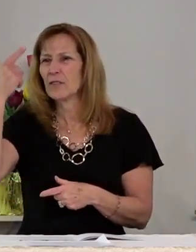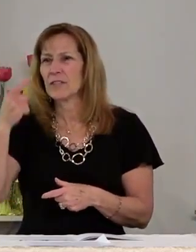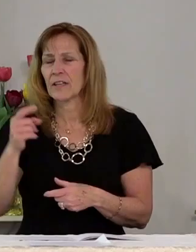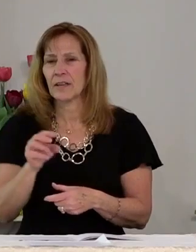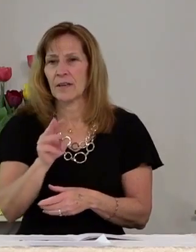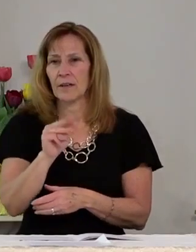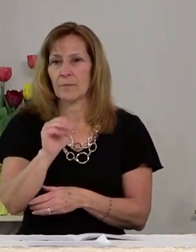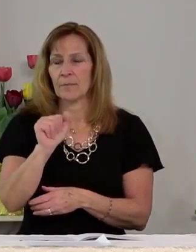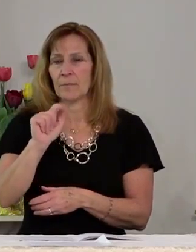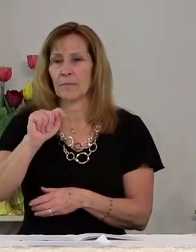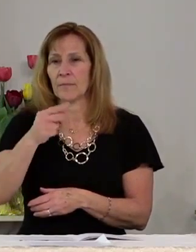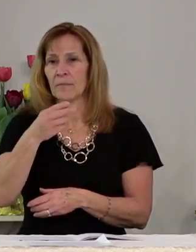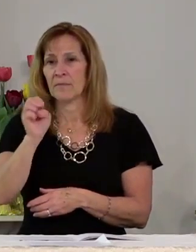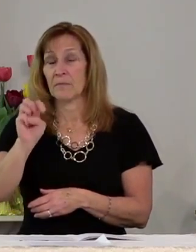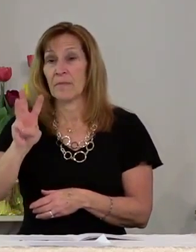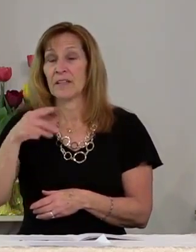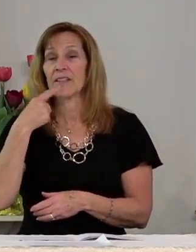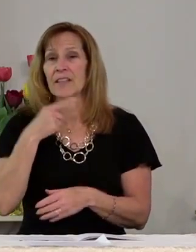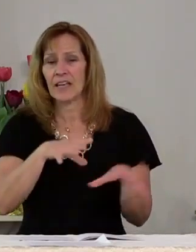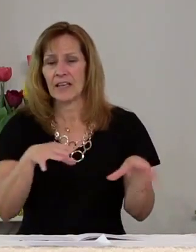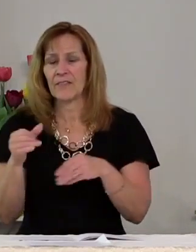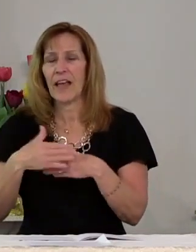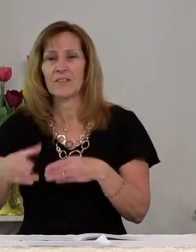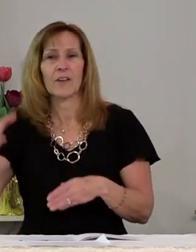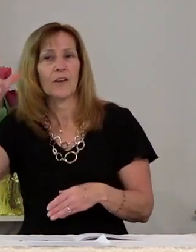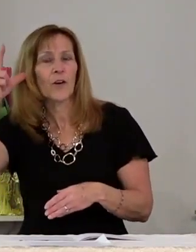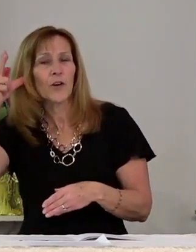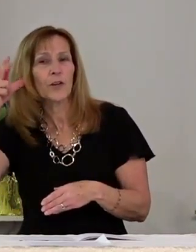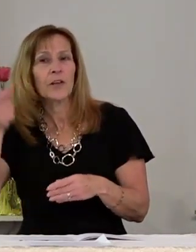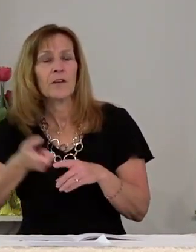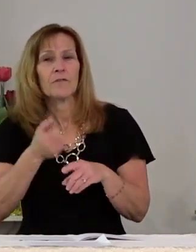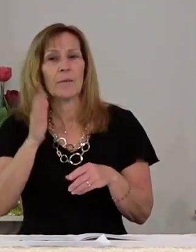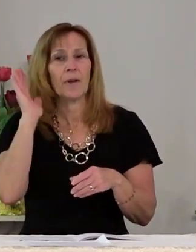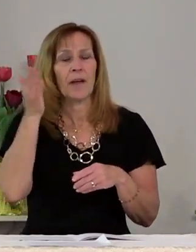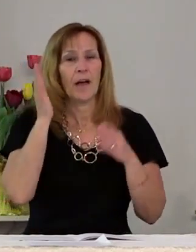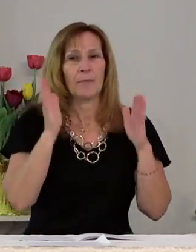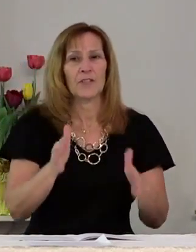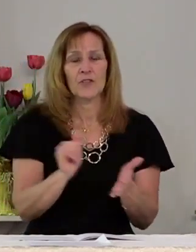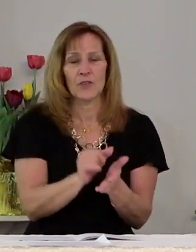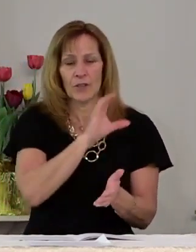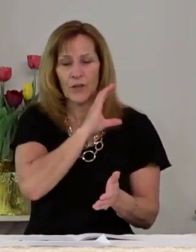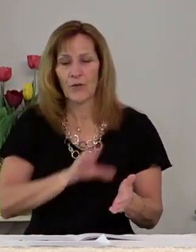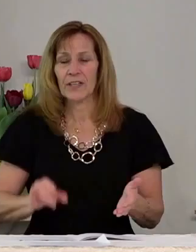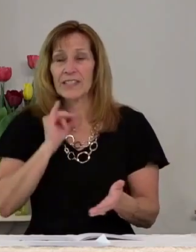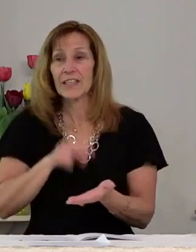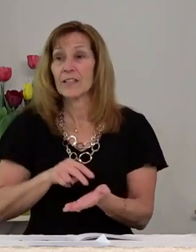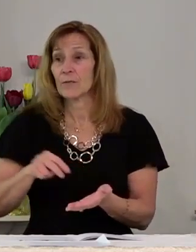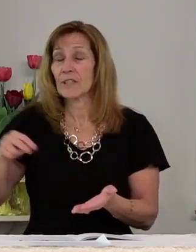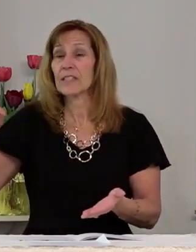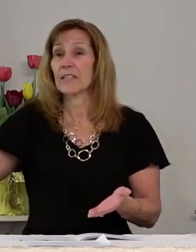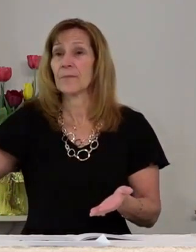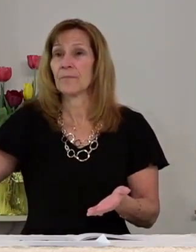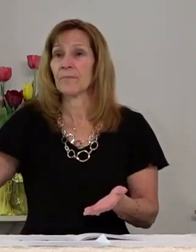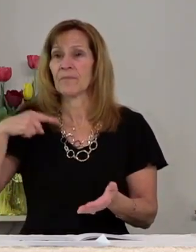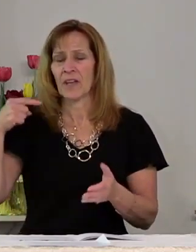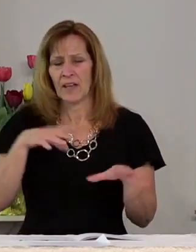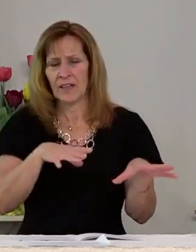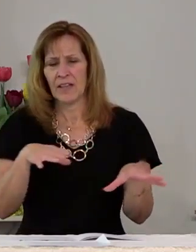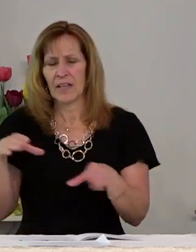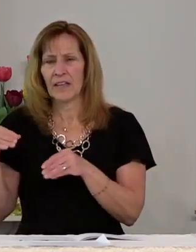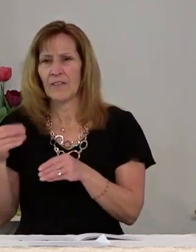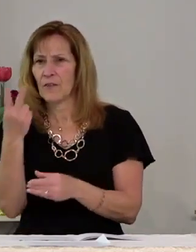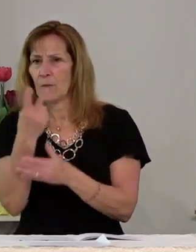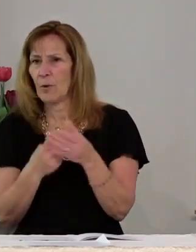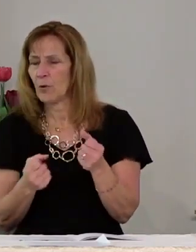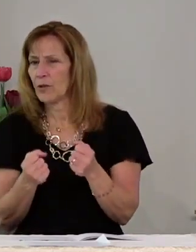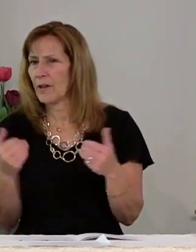Matthew says they leave after having heard from a messenger that Christ is risen they leave in